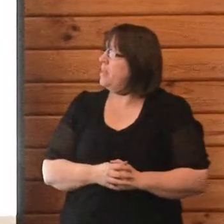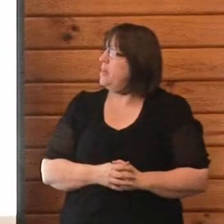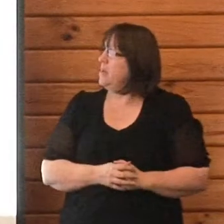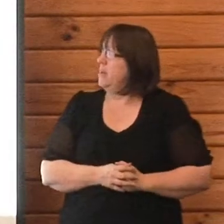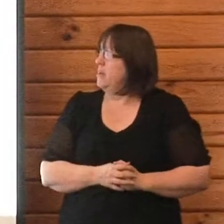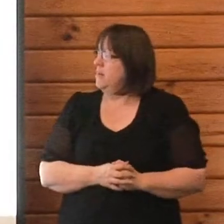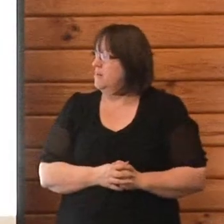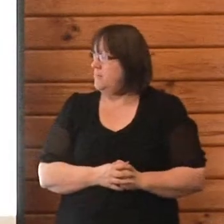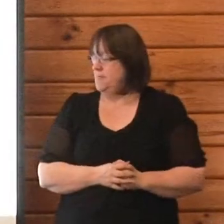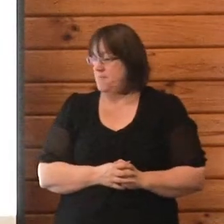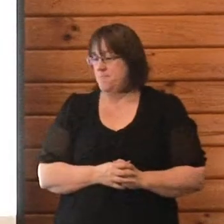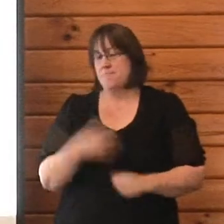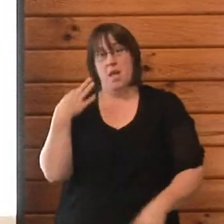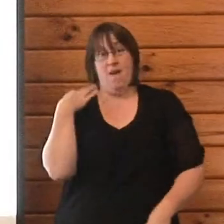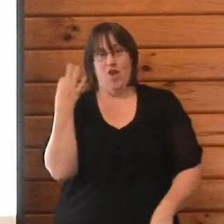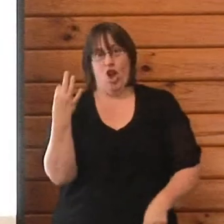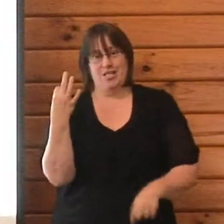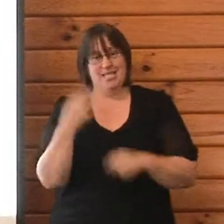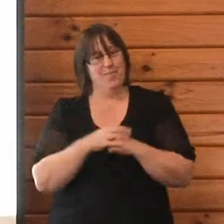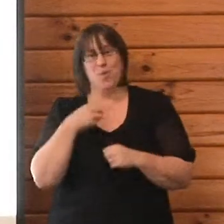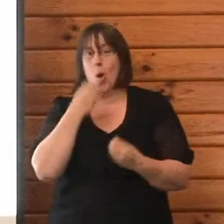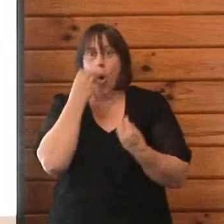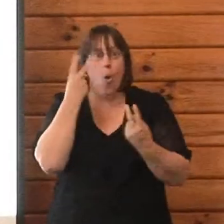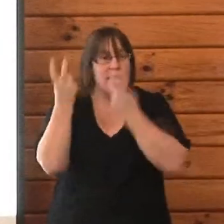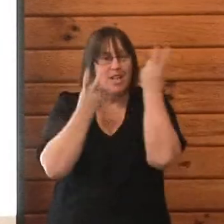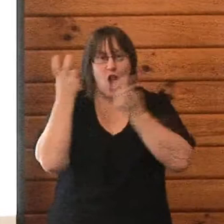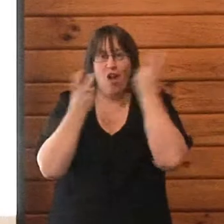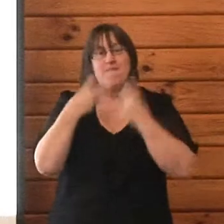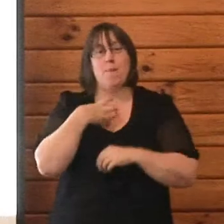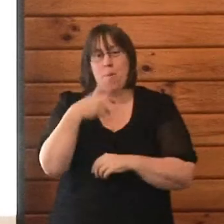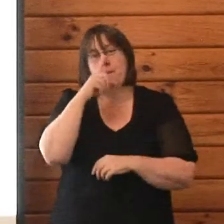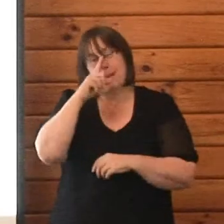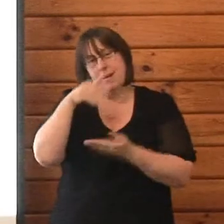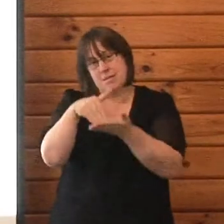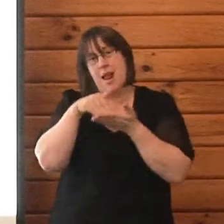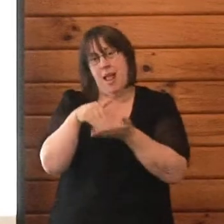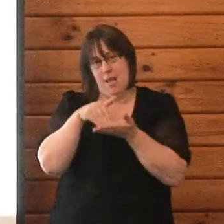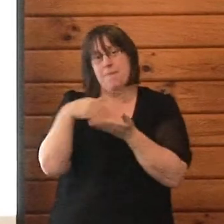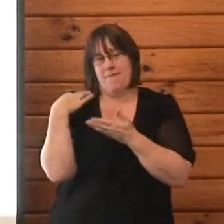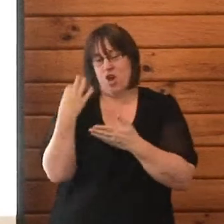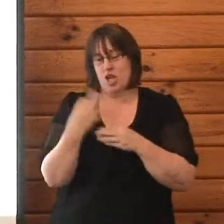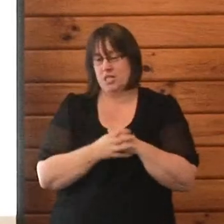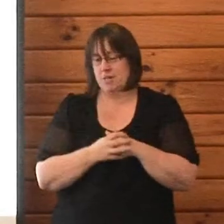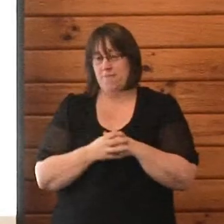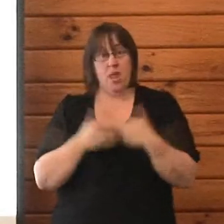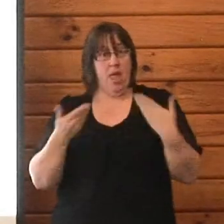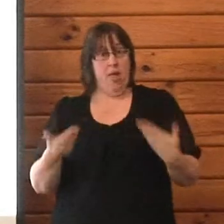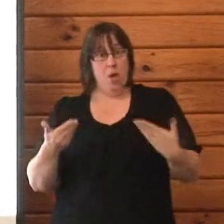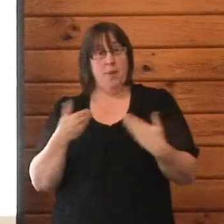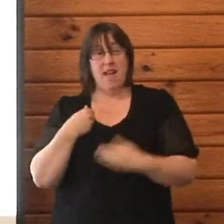Volunteers. We are always on the lookout for more volunteers. Currently we have 30 active volunteers